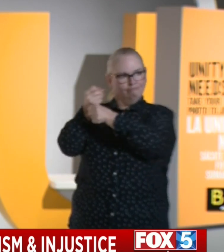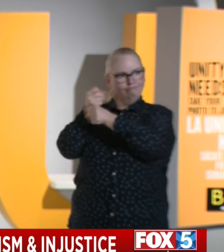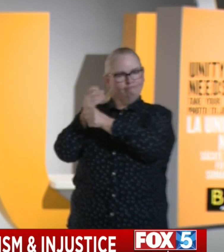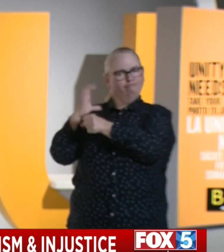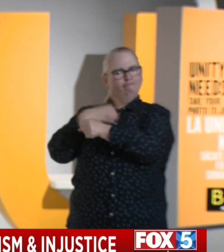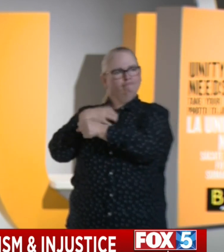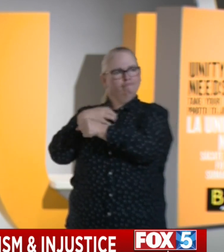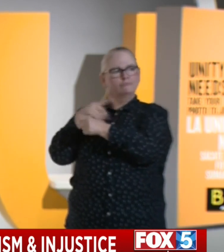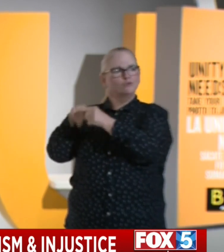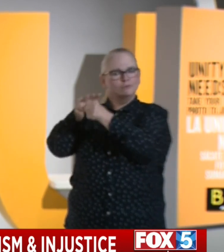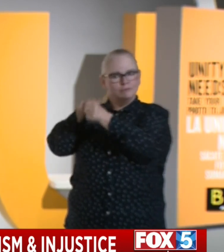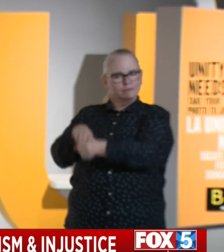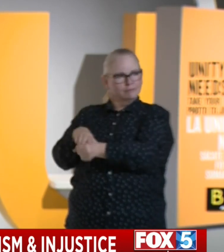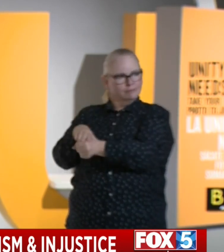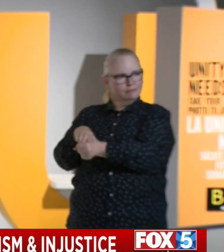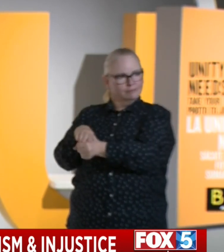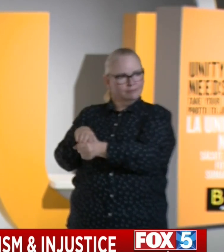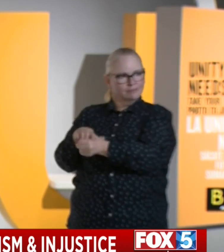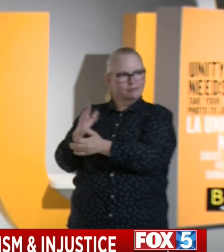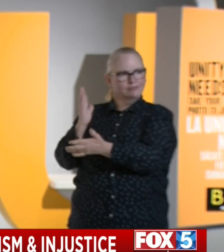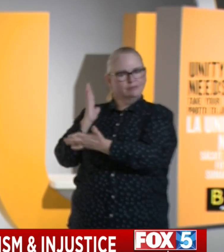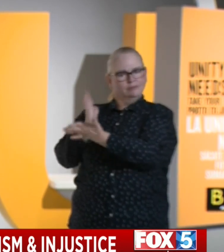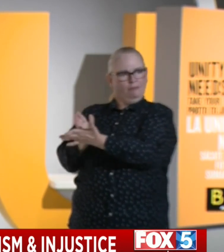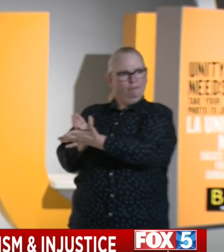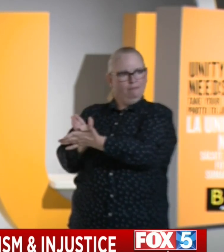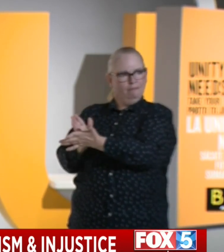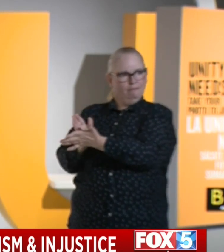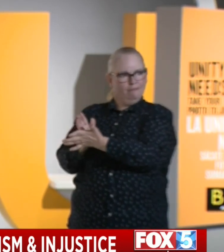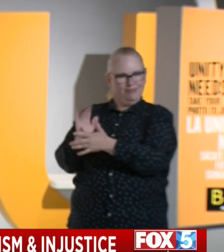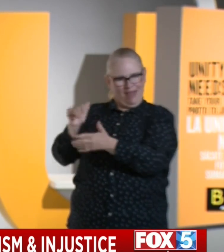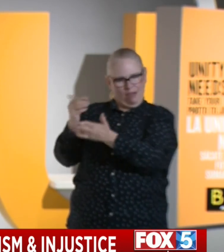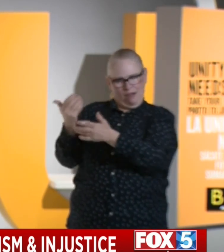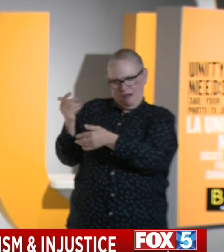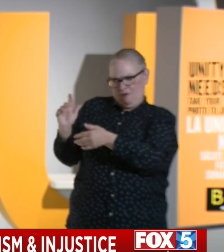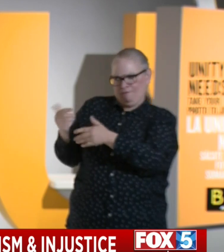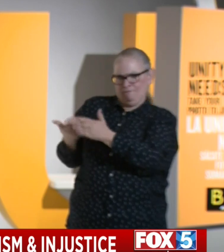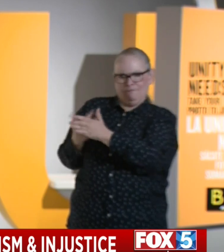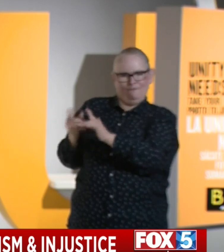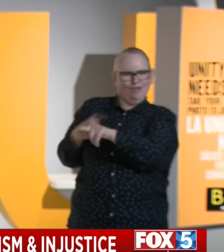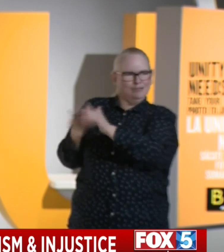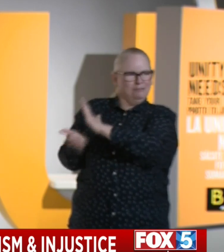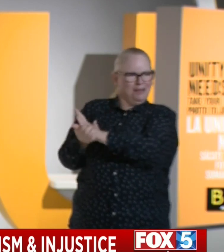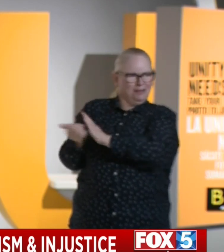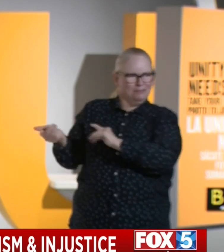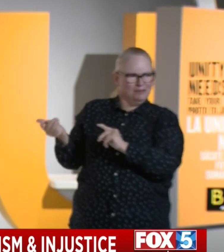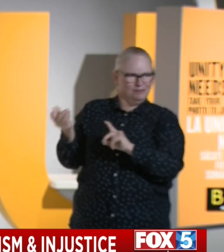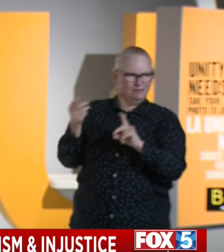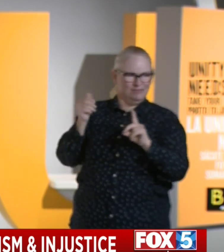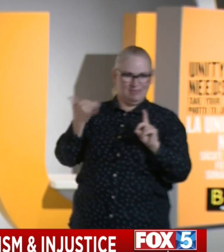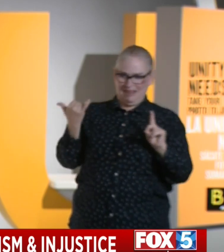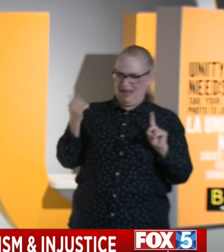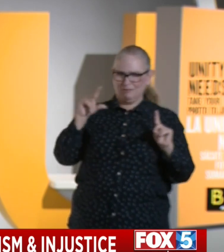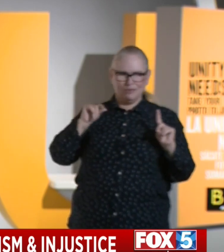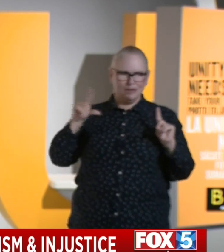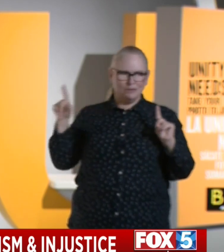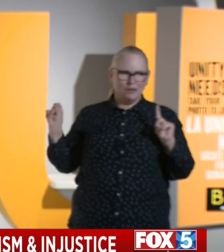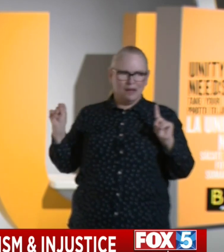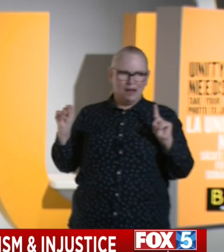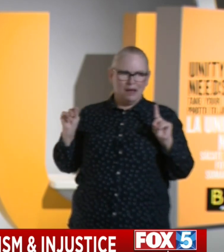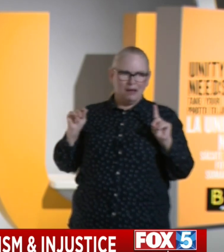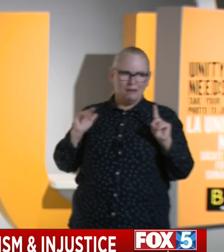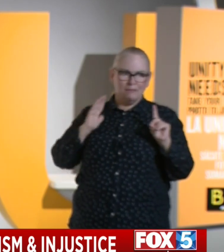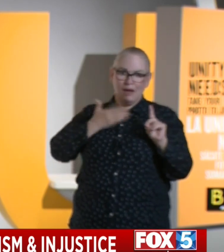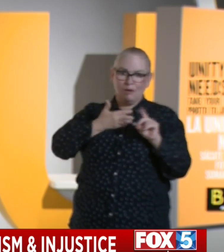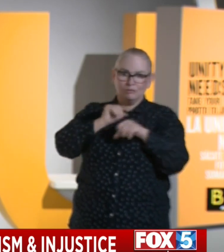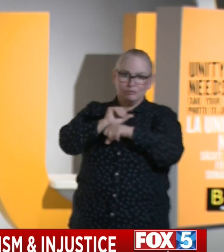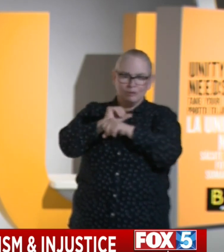stop the expression of First Amendment rights. In 2020, we have now come to the point where our job should be to protect